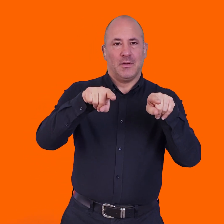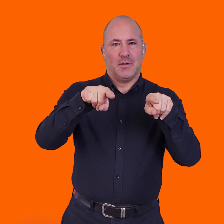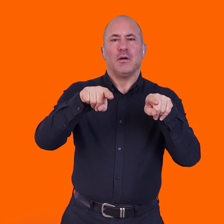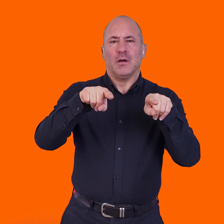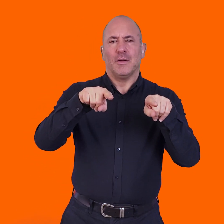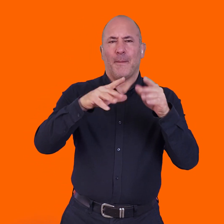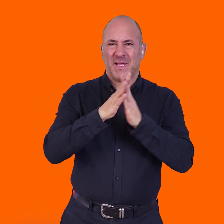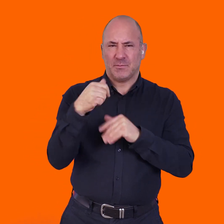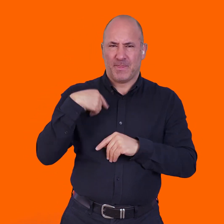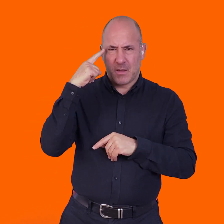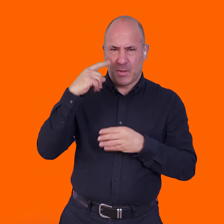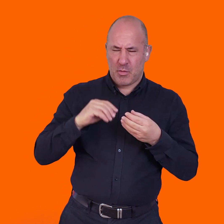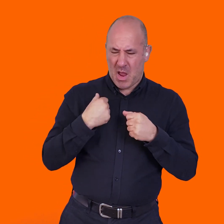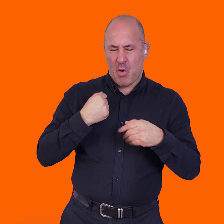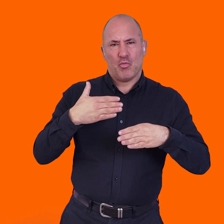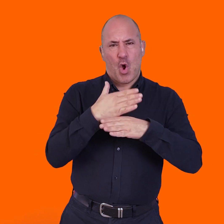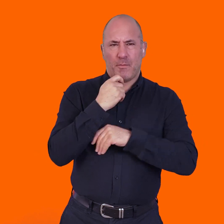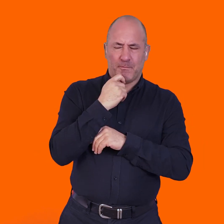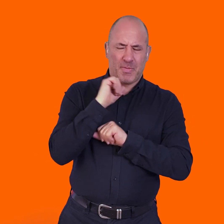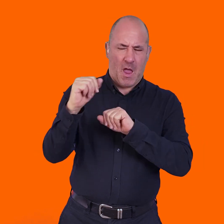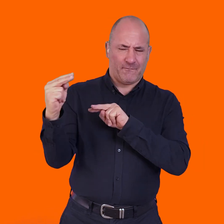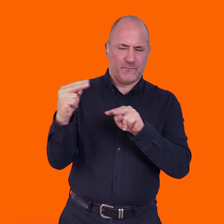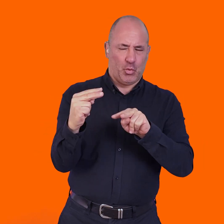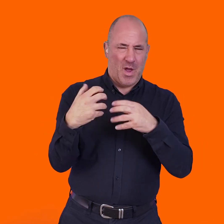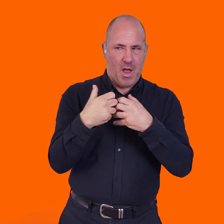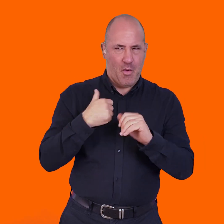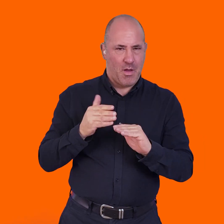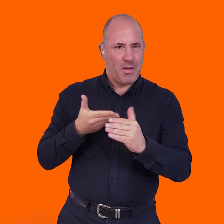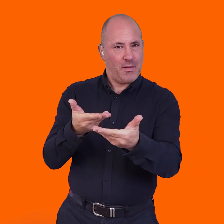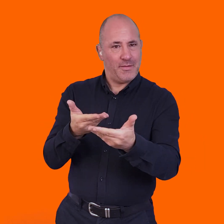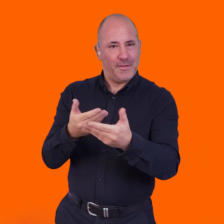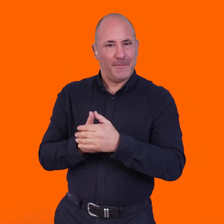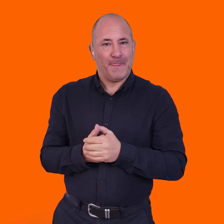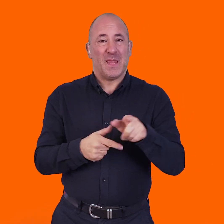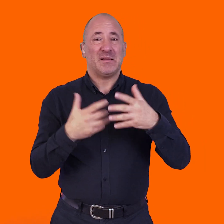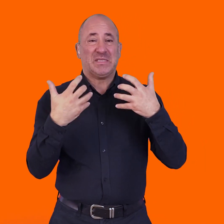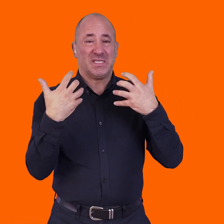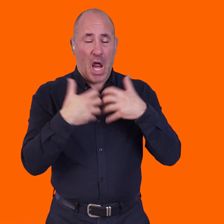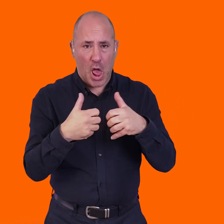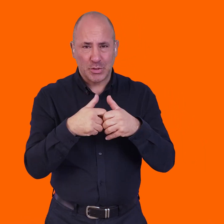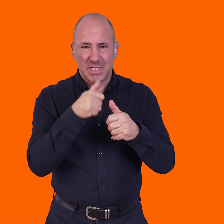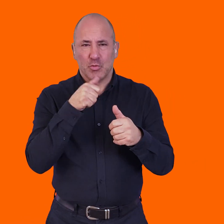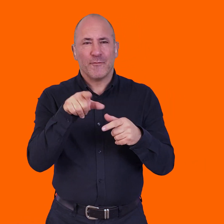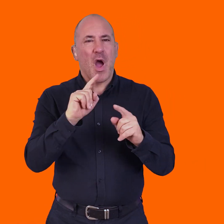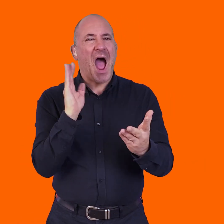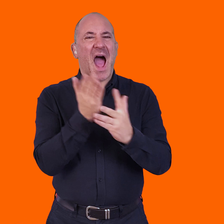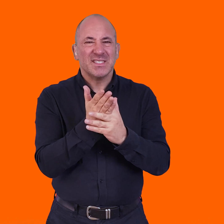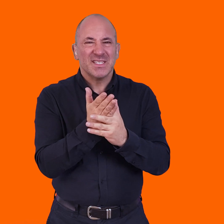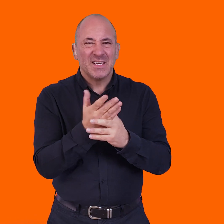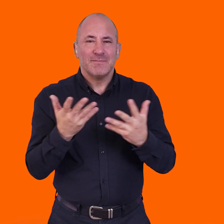about the work a lot more from their point of view. In terms of the way technology is used for access, I